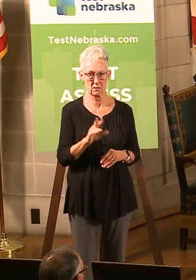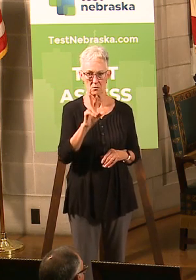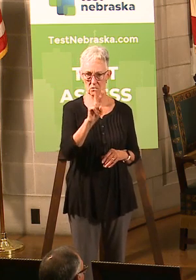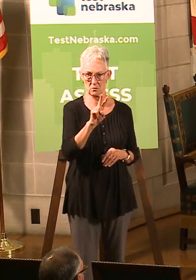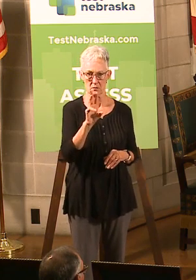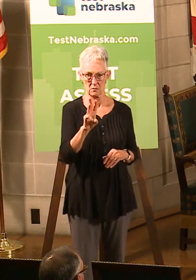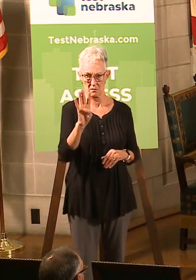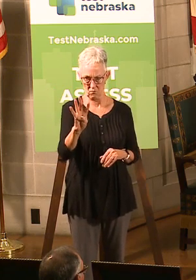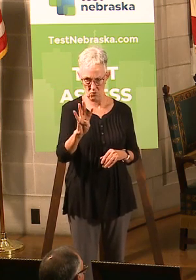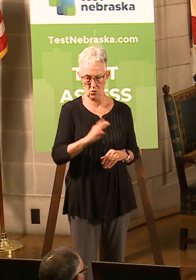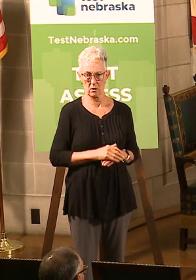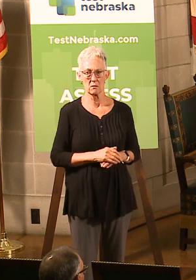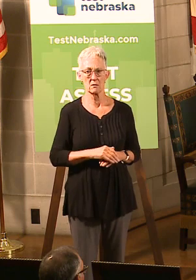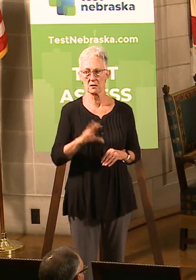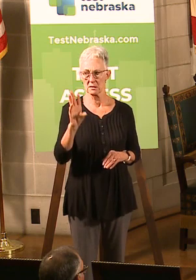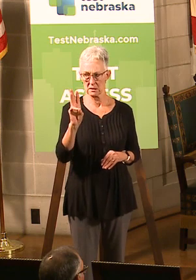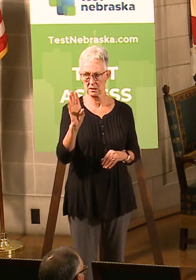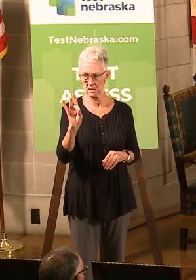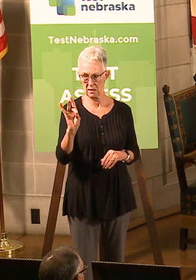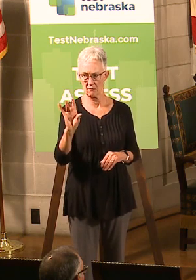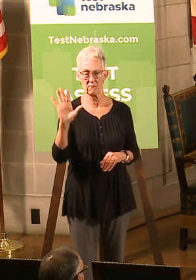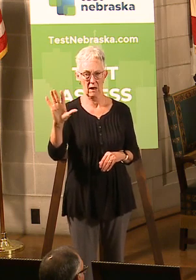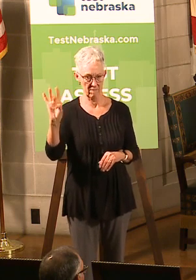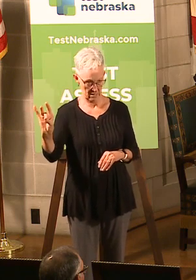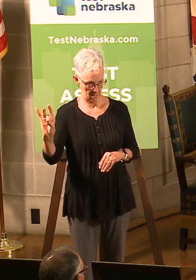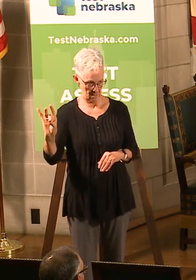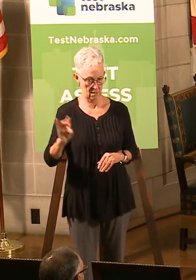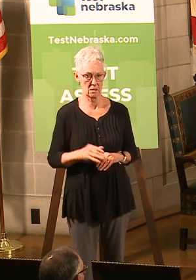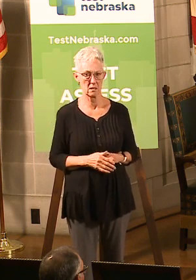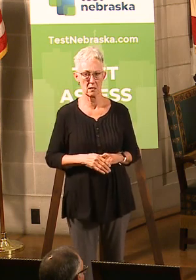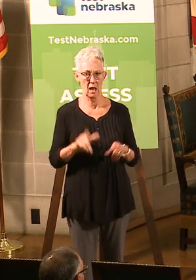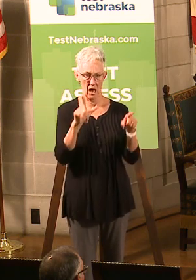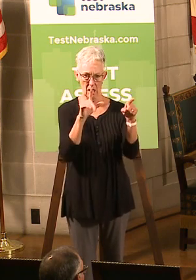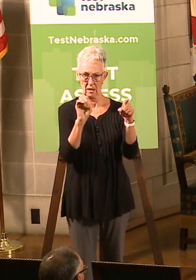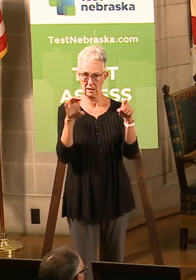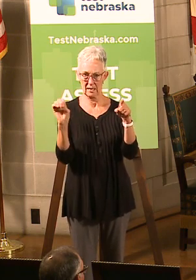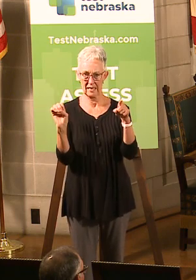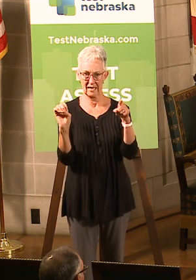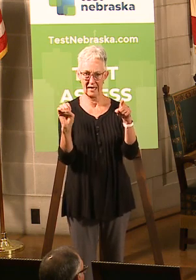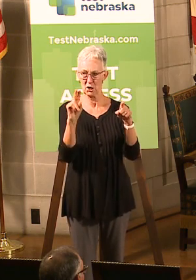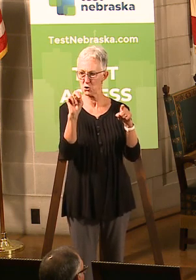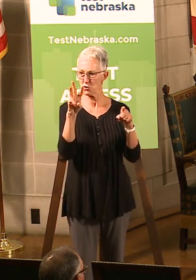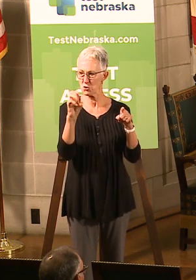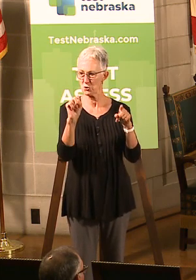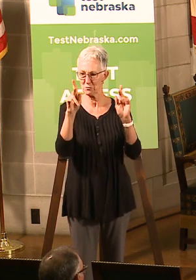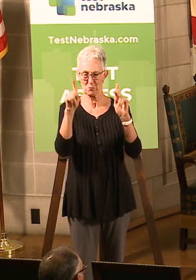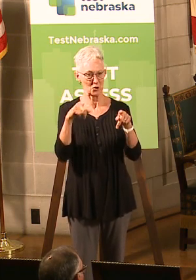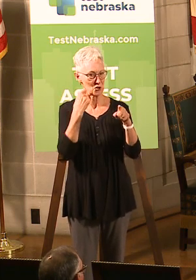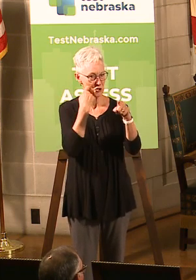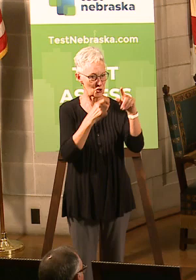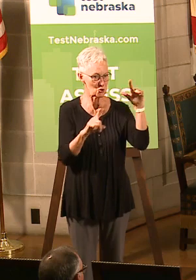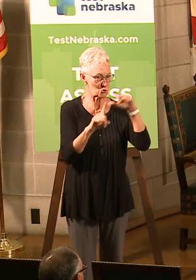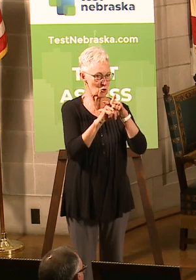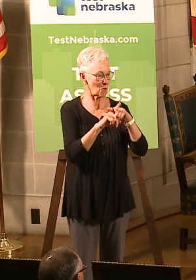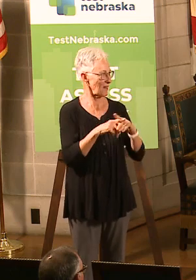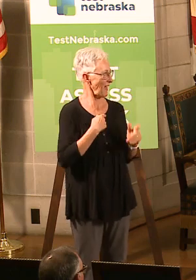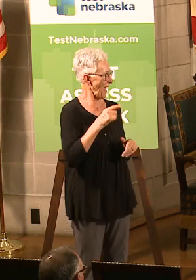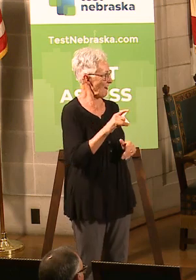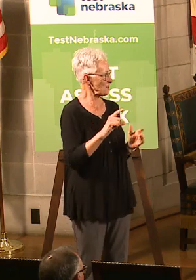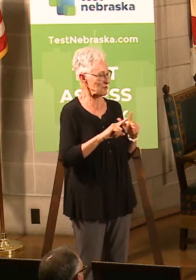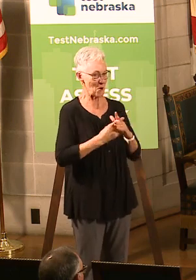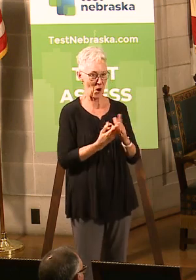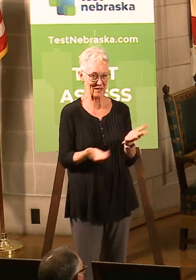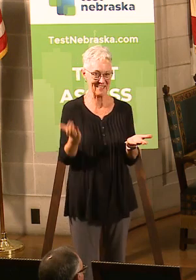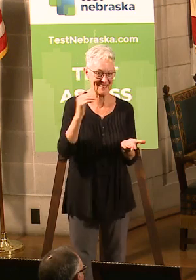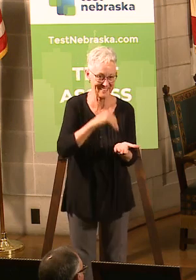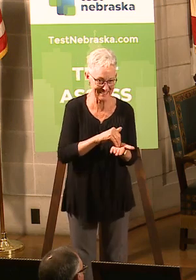855-264-6858. Now, Lee just showed up, so apparently I've to start my speech all over again because he gets his